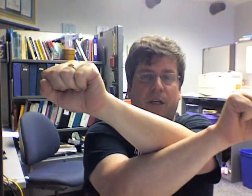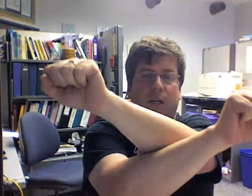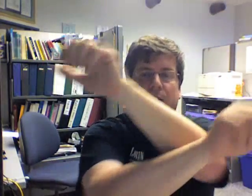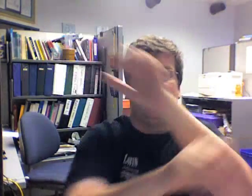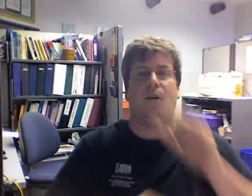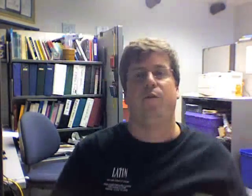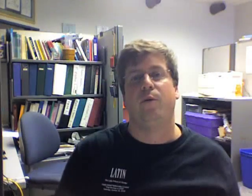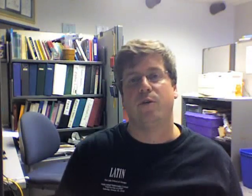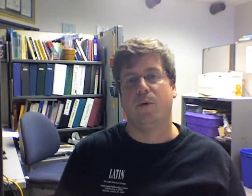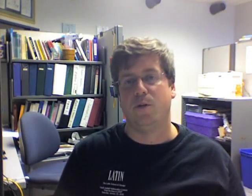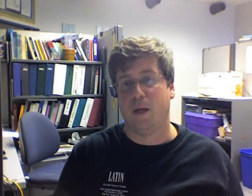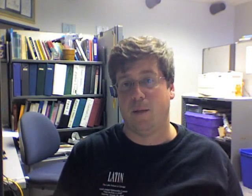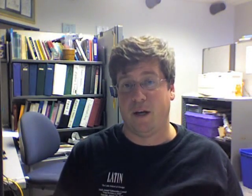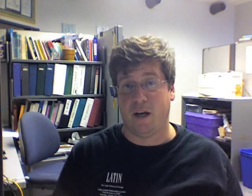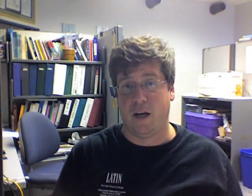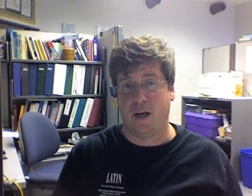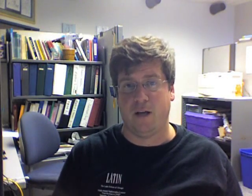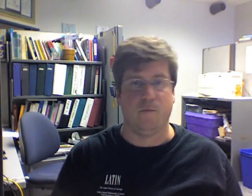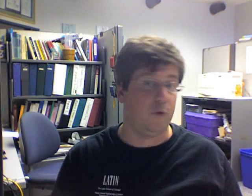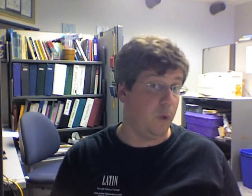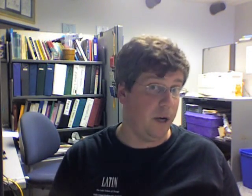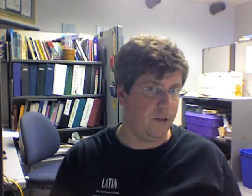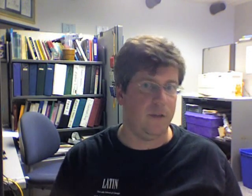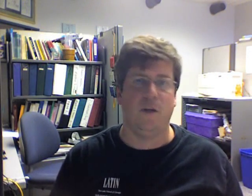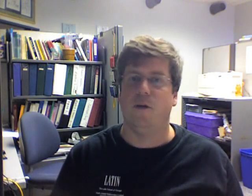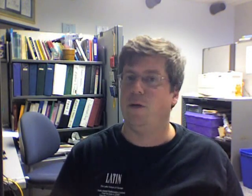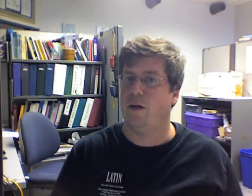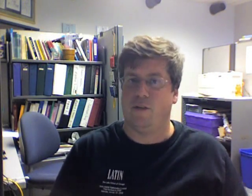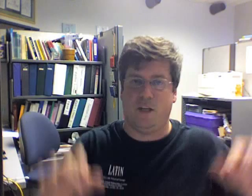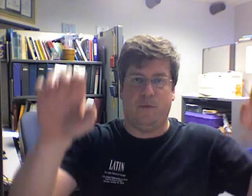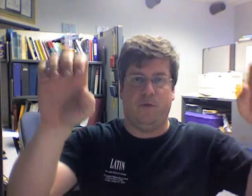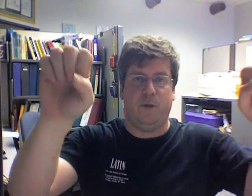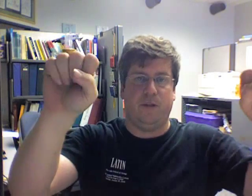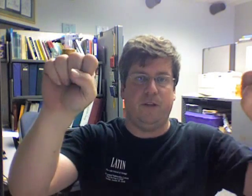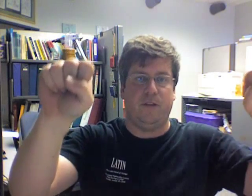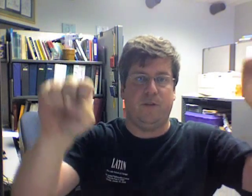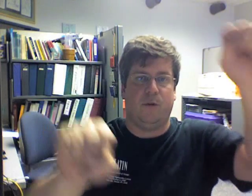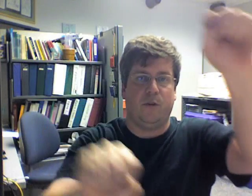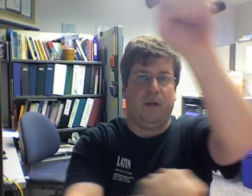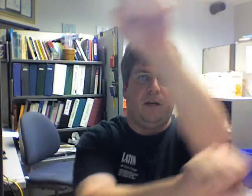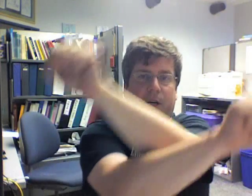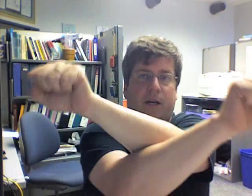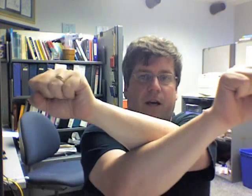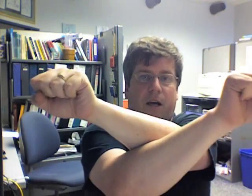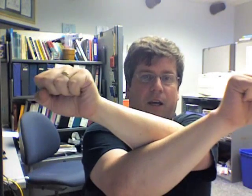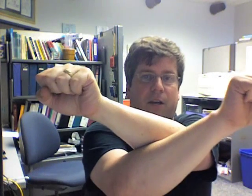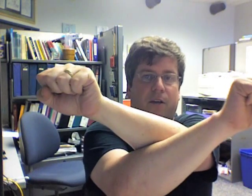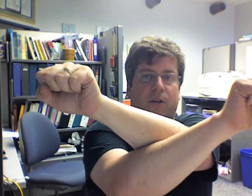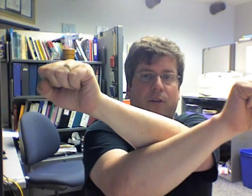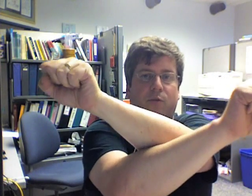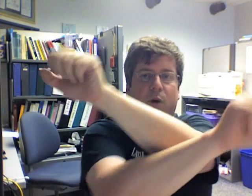Now if we were to multiply by i twice, we'd have the same movement. This is multiplying by i twice.